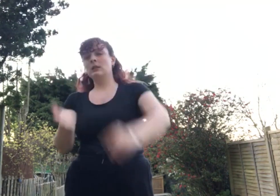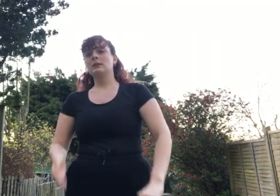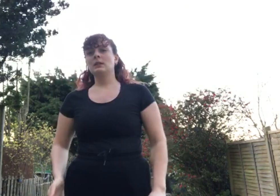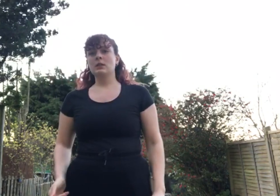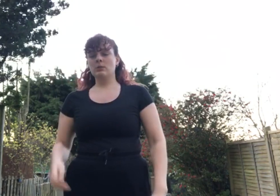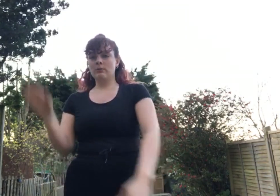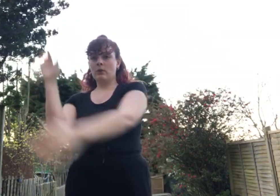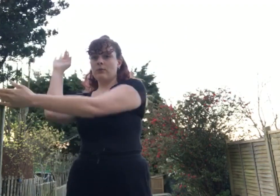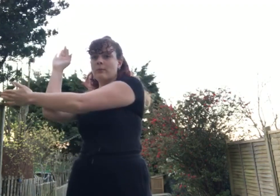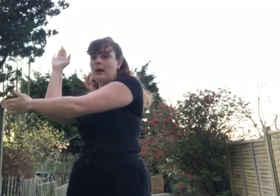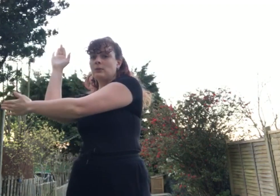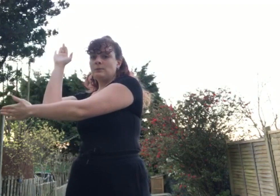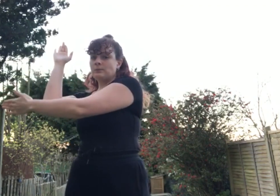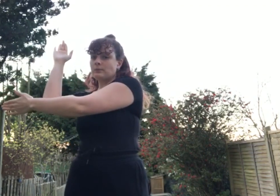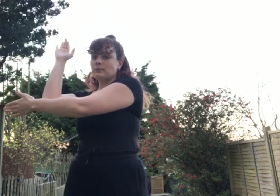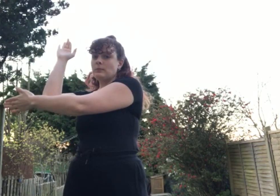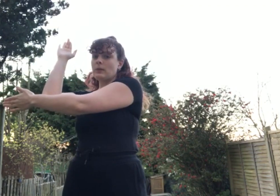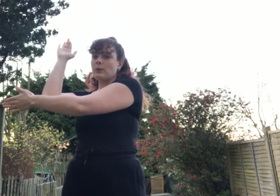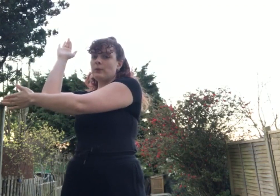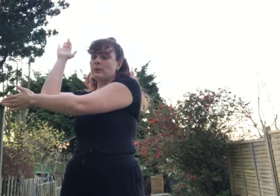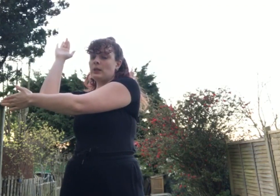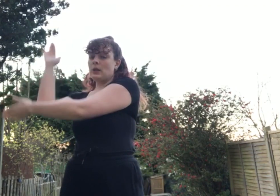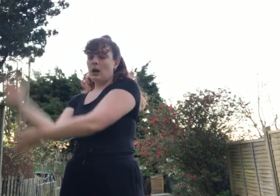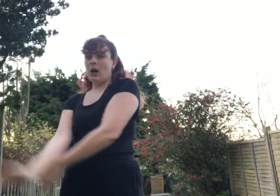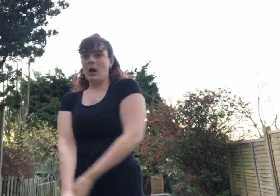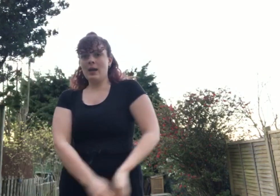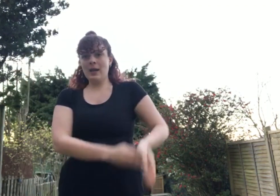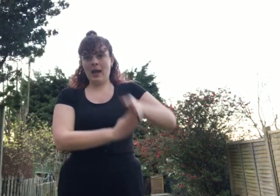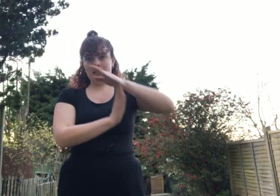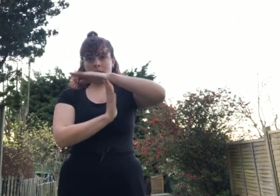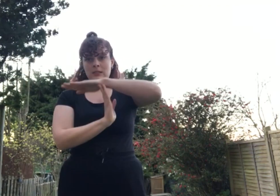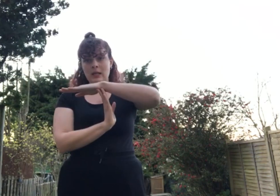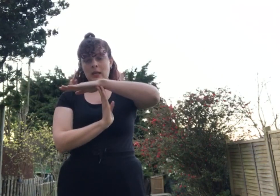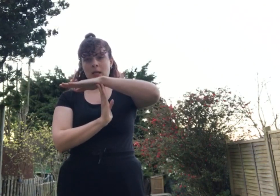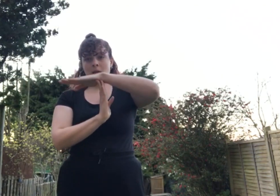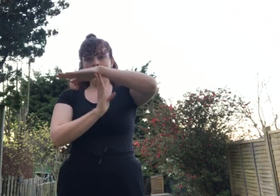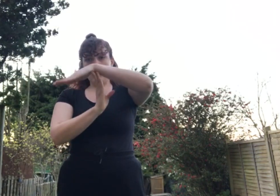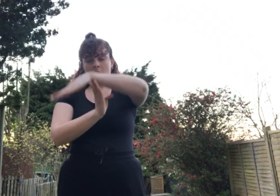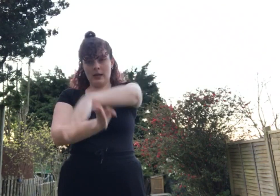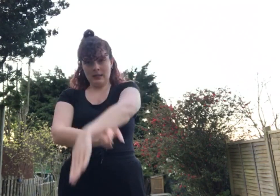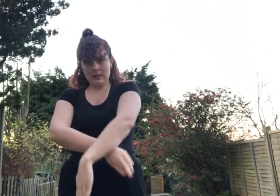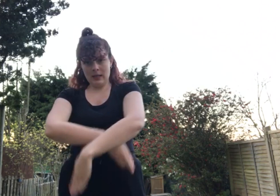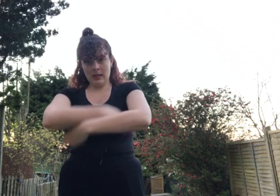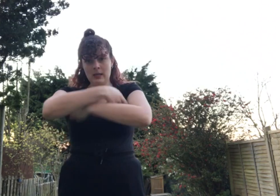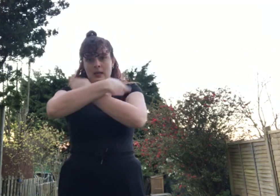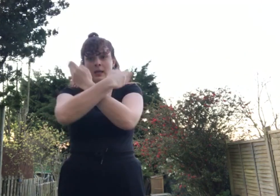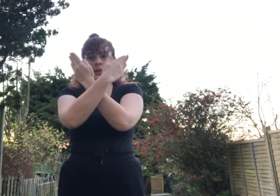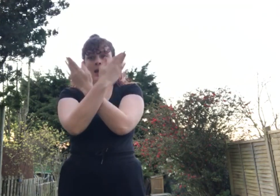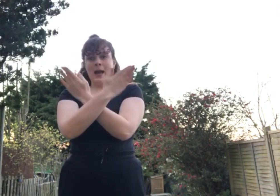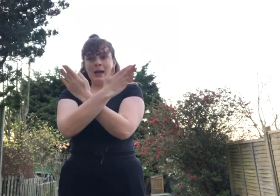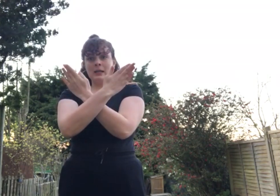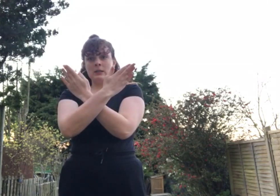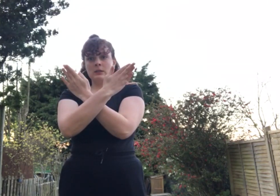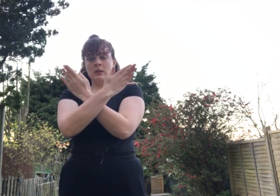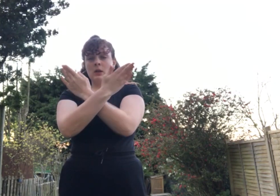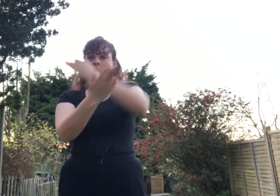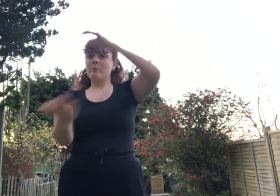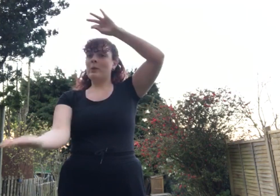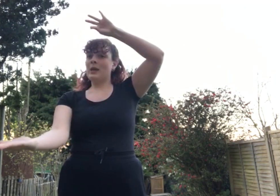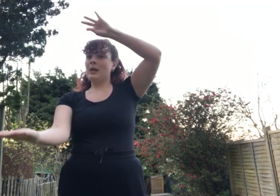So, we've done from L, we've done I, S, T, I, C, E, X, P,